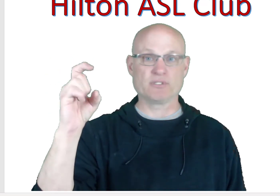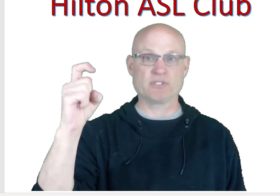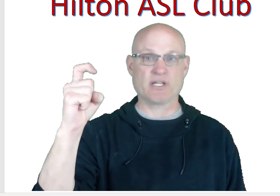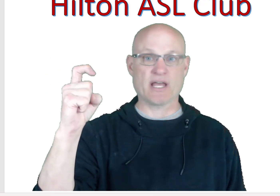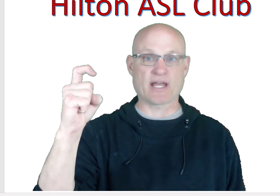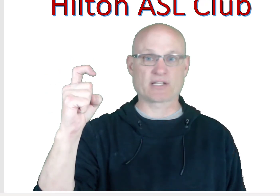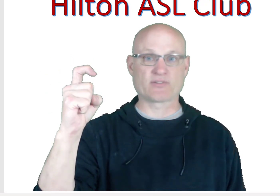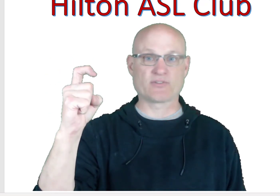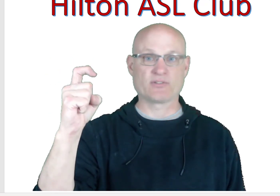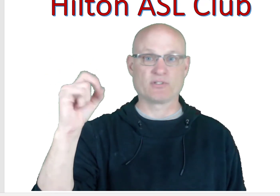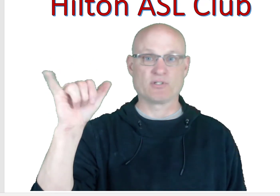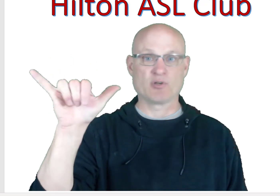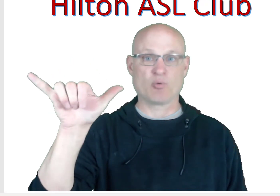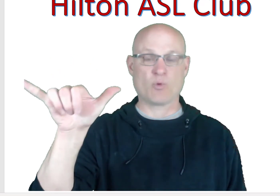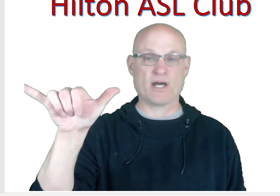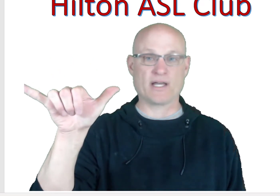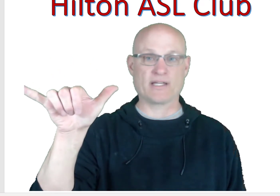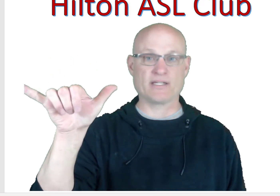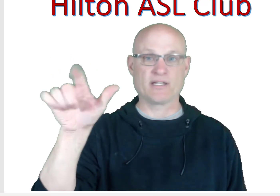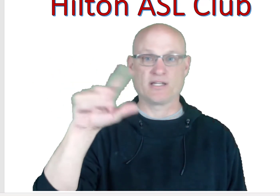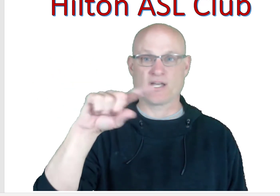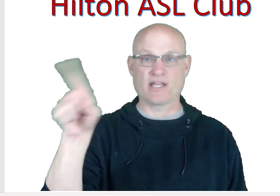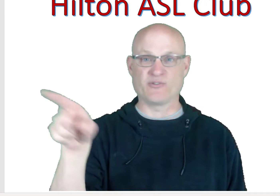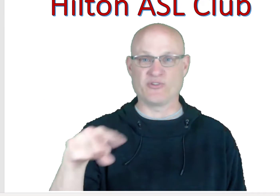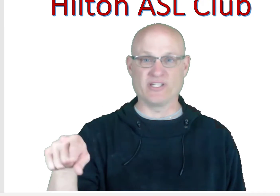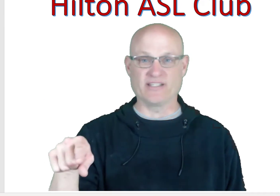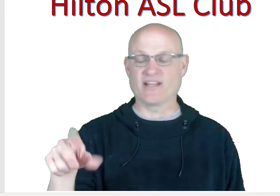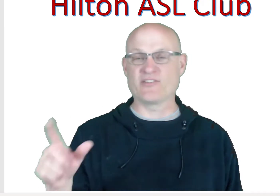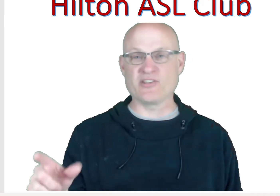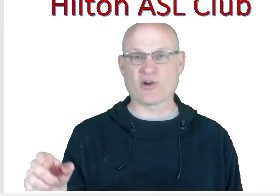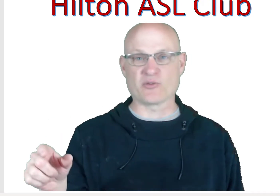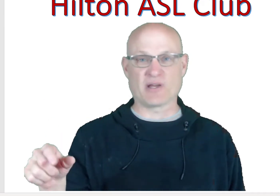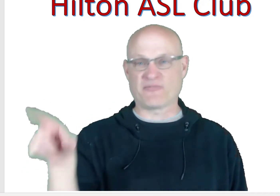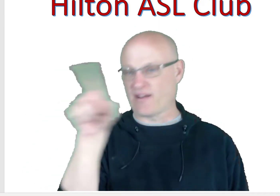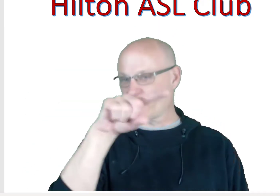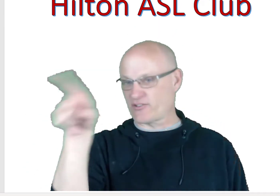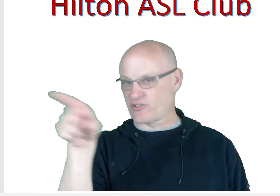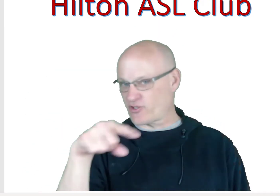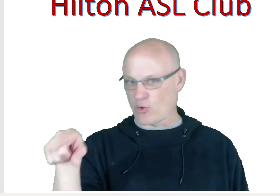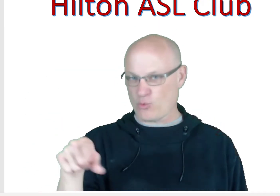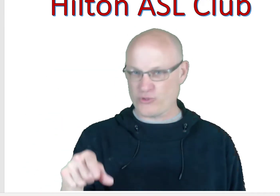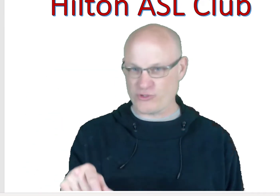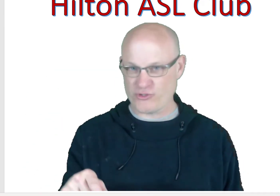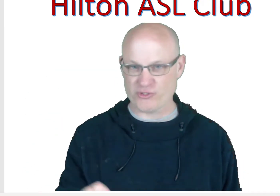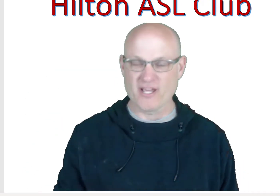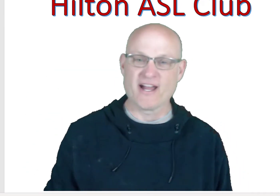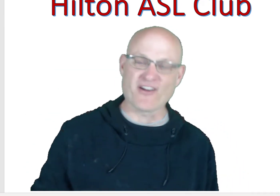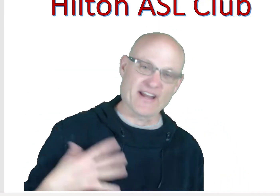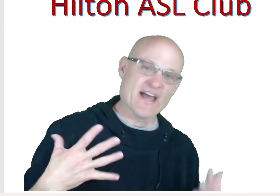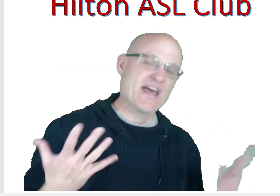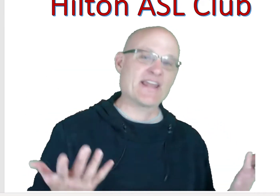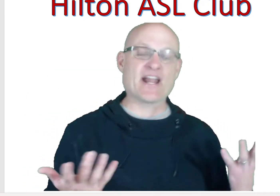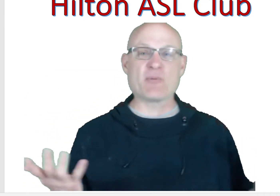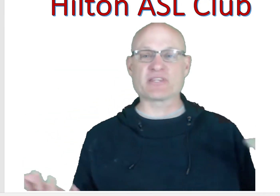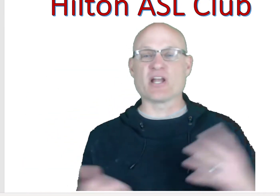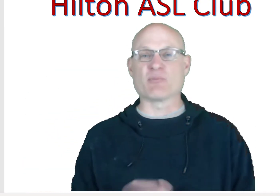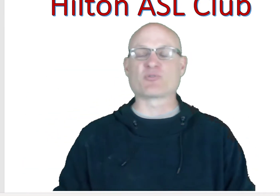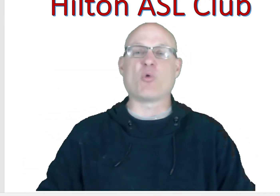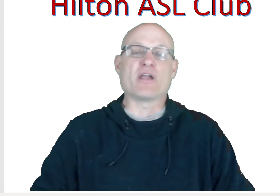X, Y, and Z. And Z is always my favorite because you just go whoosh. All right. And then how about the numbers 1